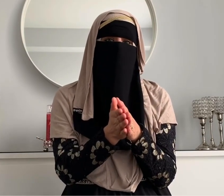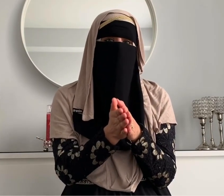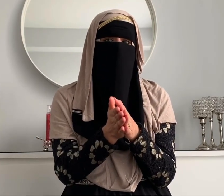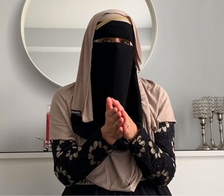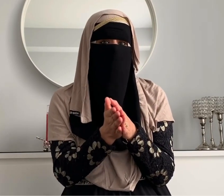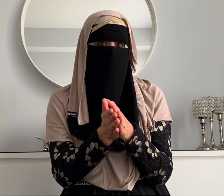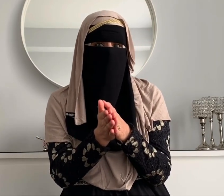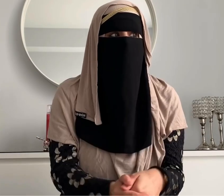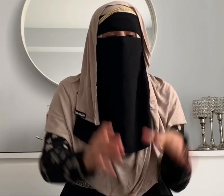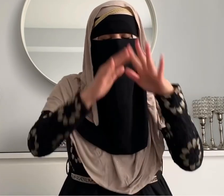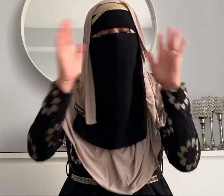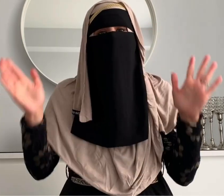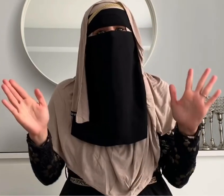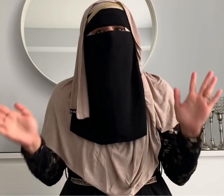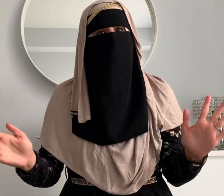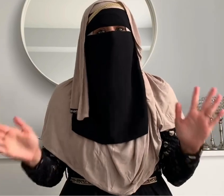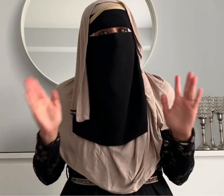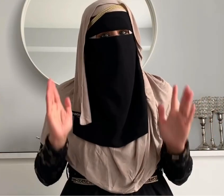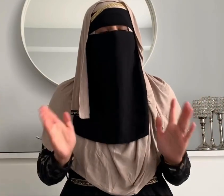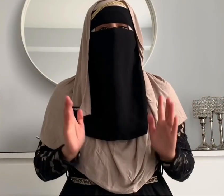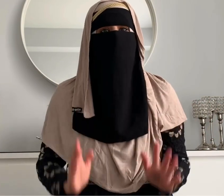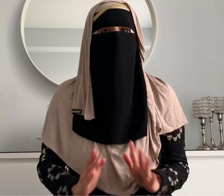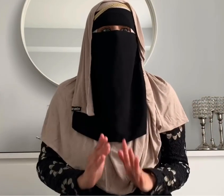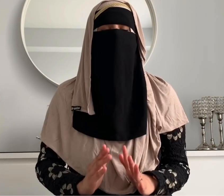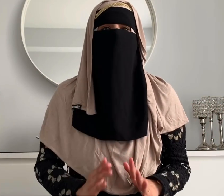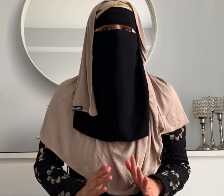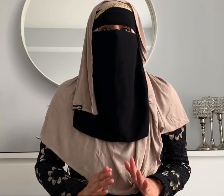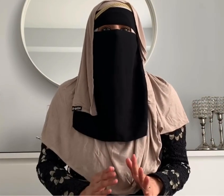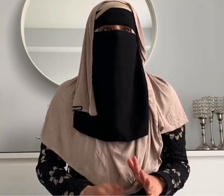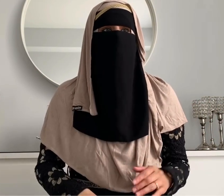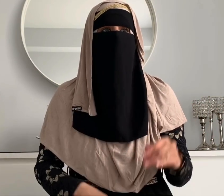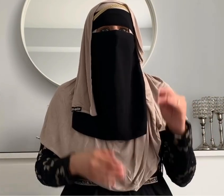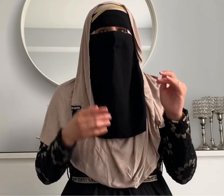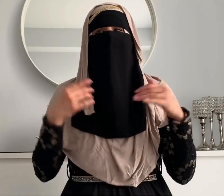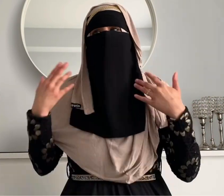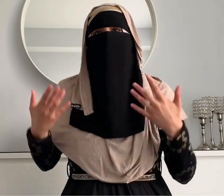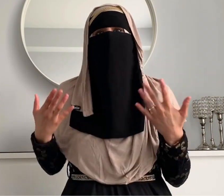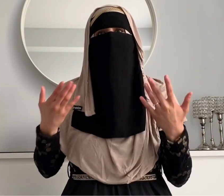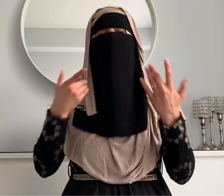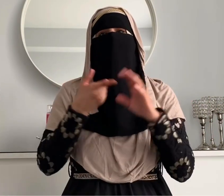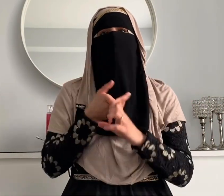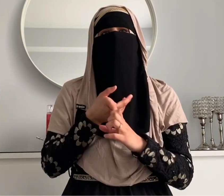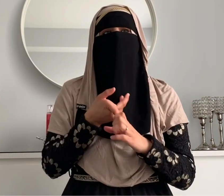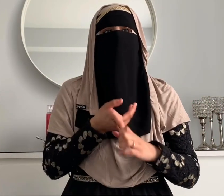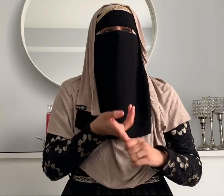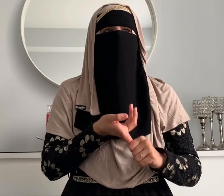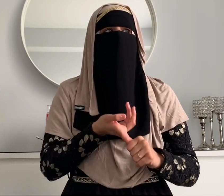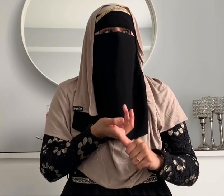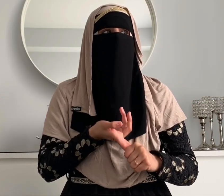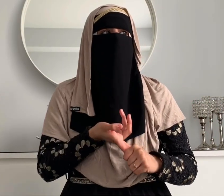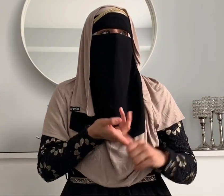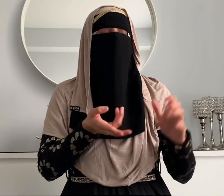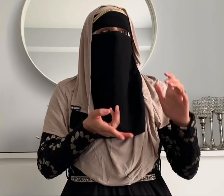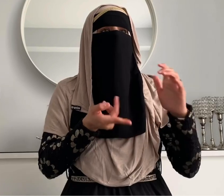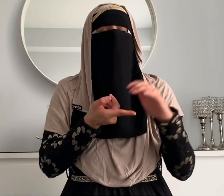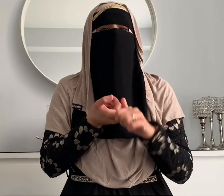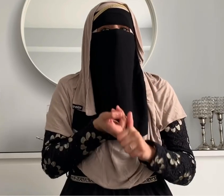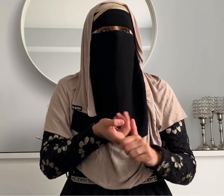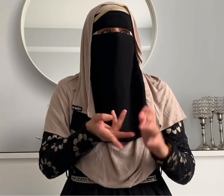with your children from the very start kids were always trying to communicate with you in the beginning they cry they let you know like mom i need to eat mom